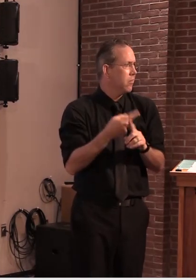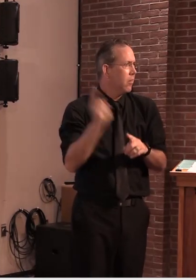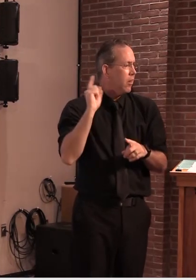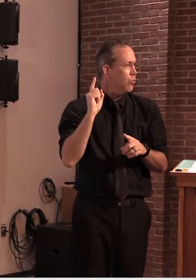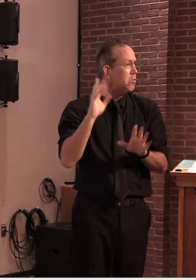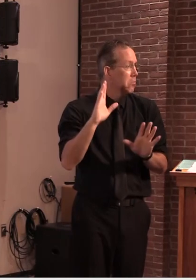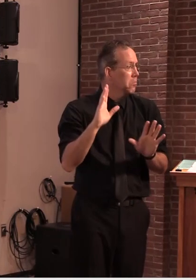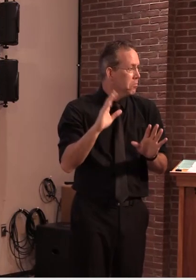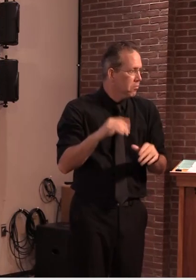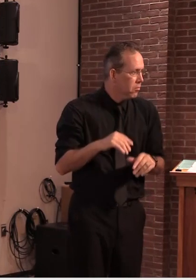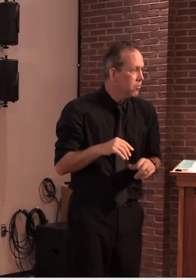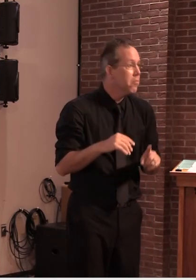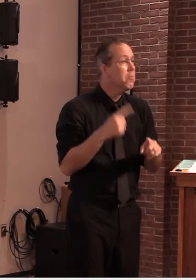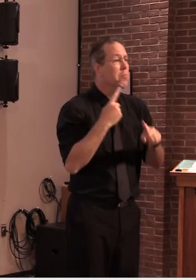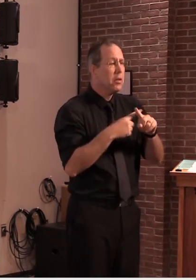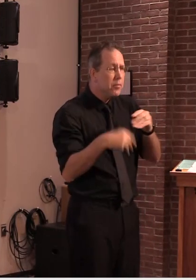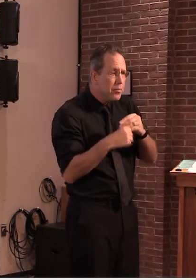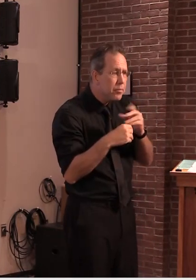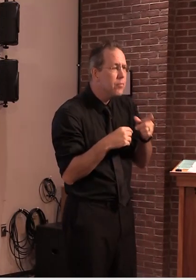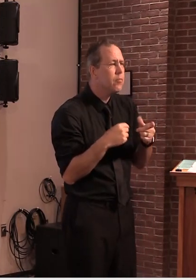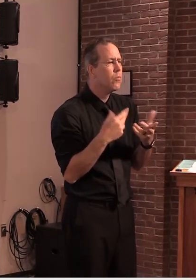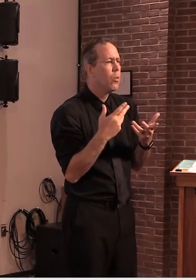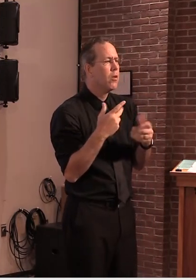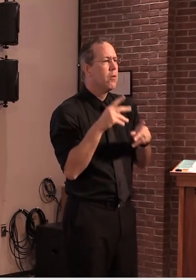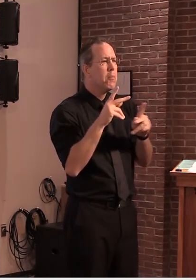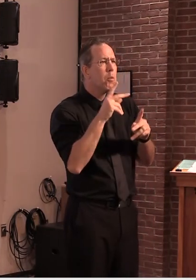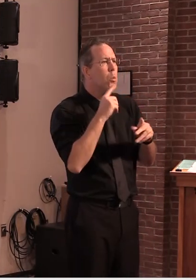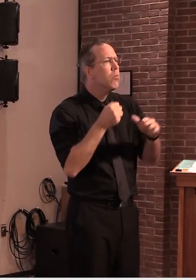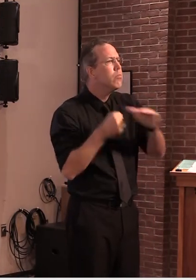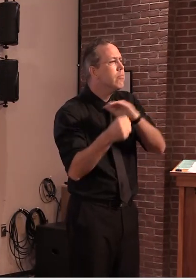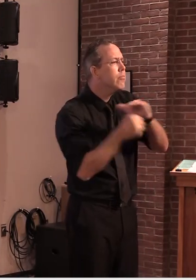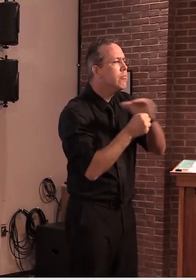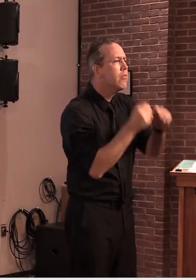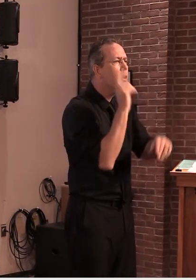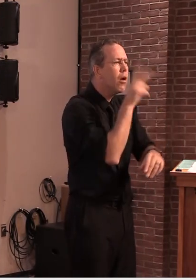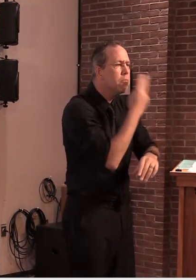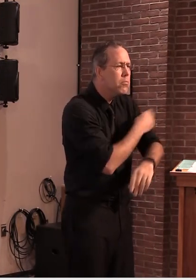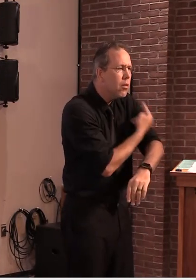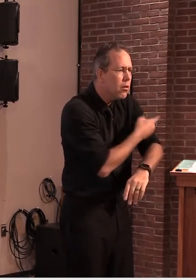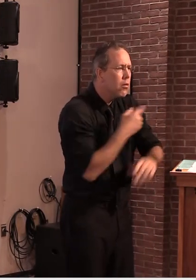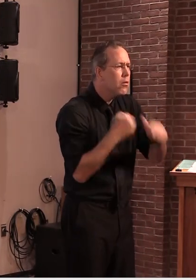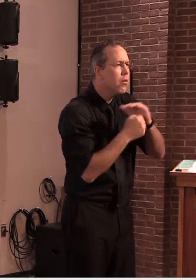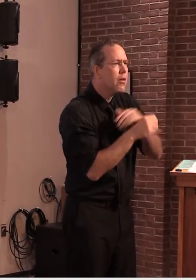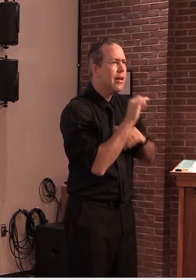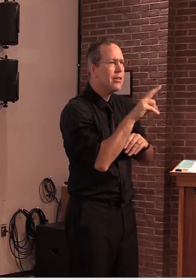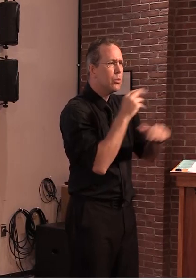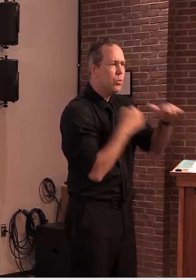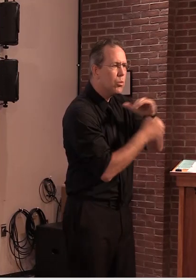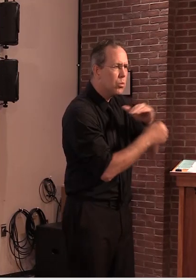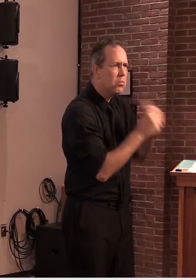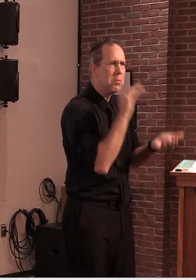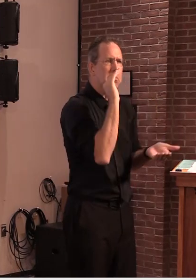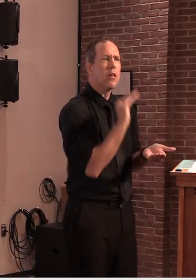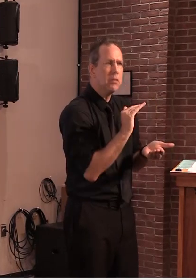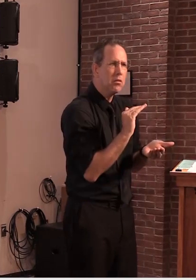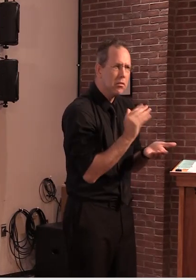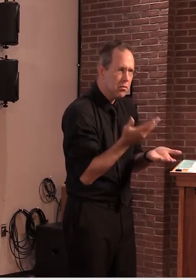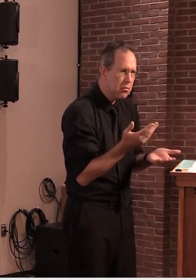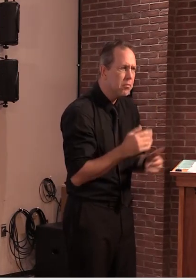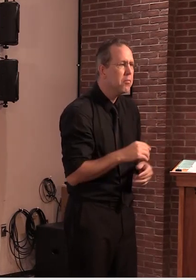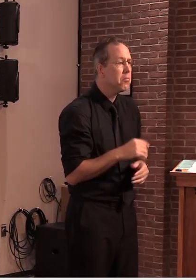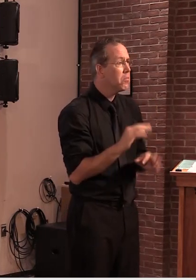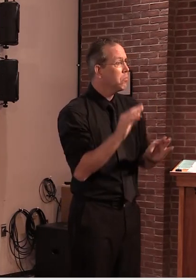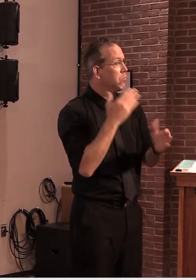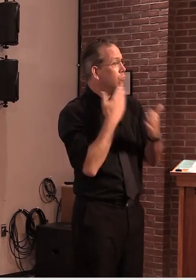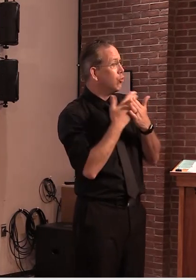hospital care, including critical hospital care. And although this data is starting to move in the right direction, it is important to